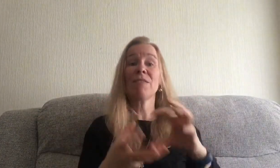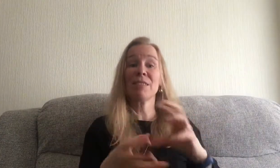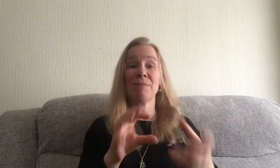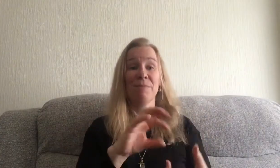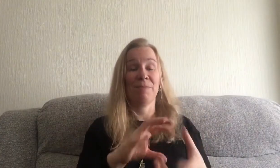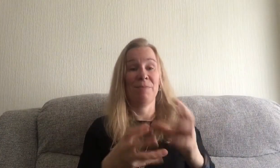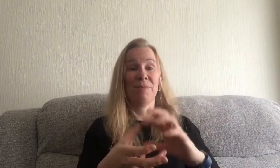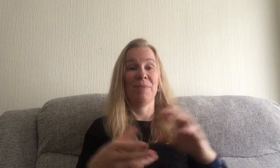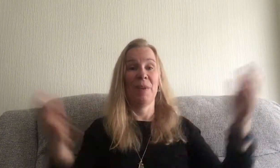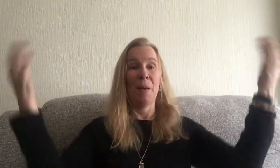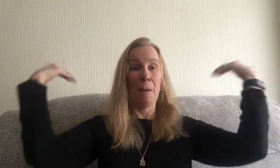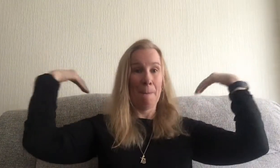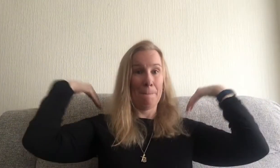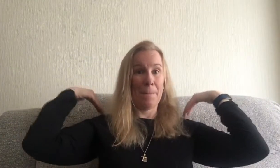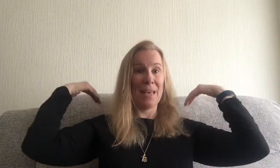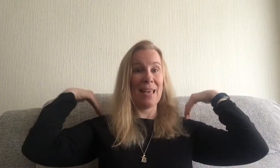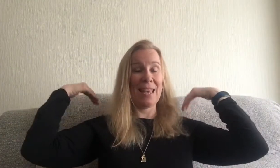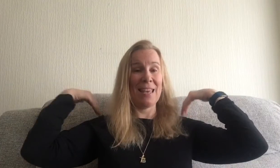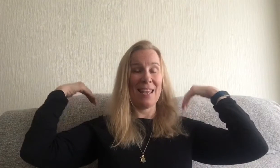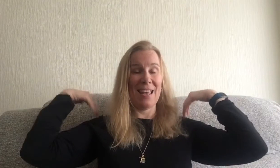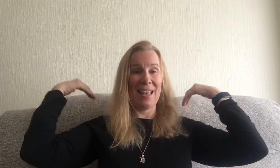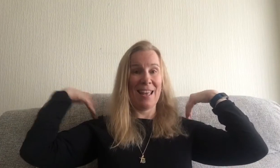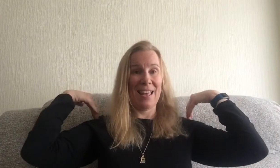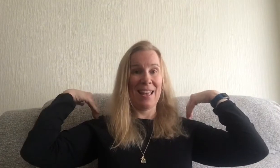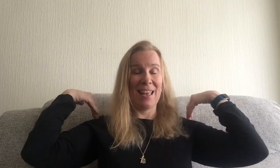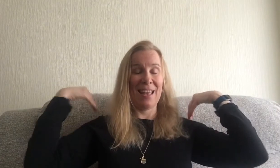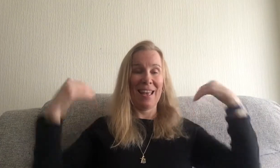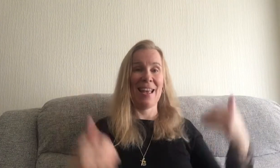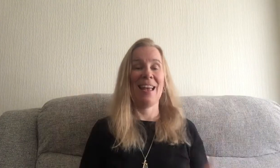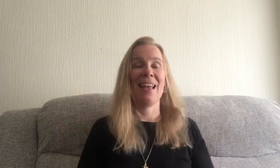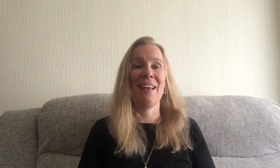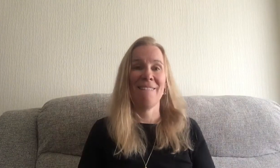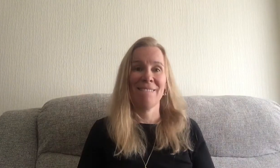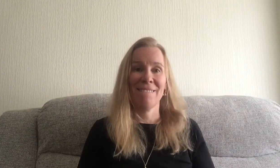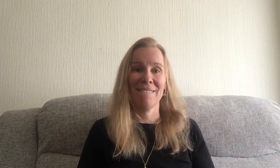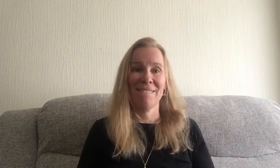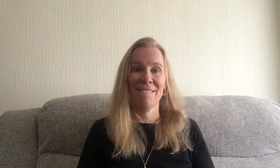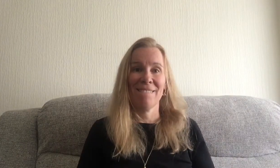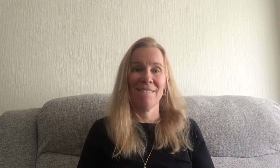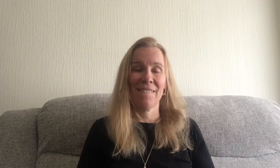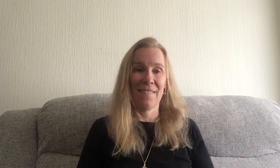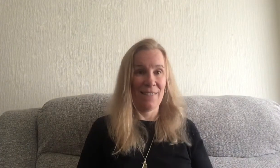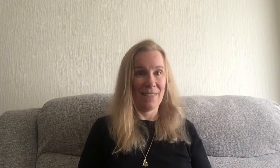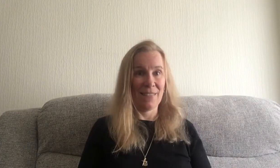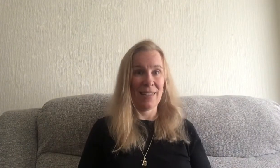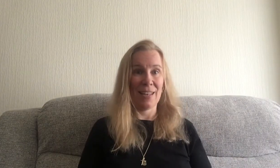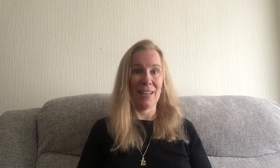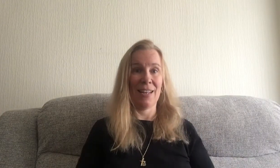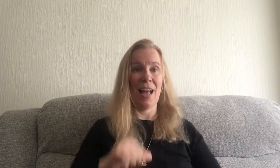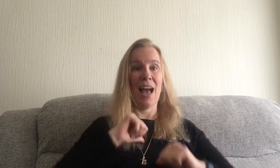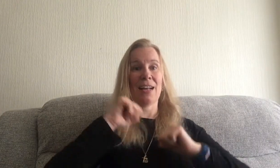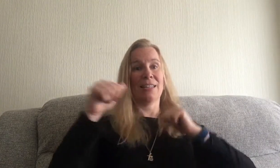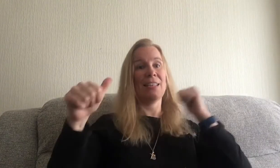PE, acting,